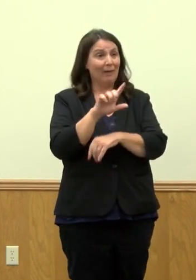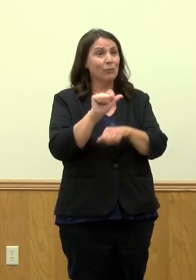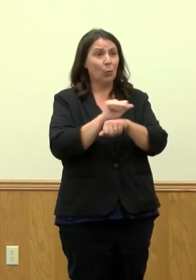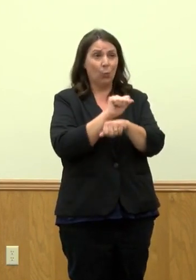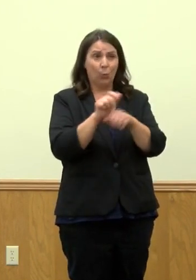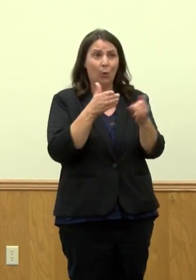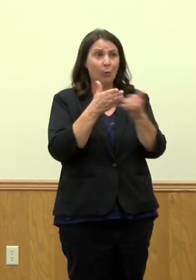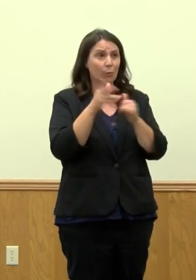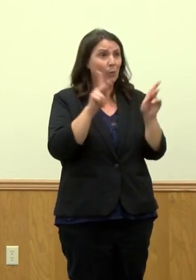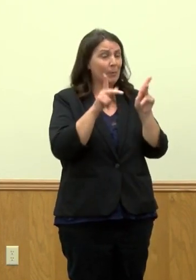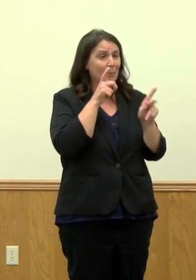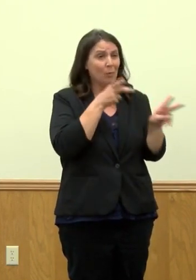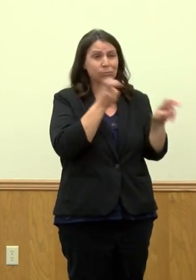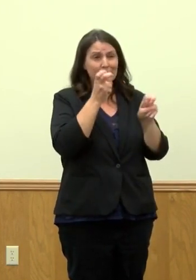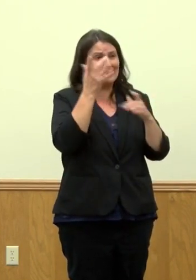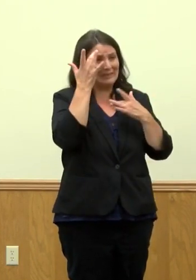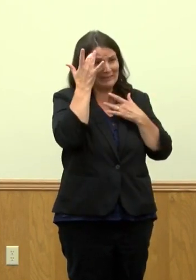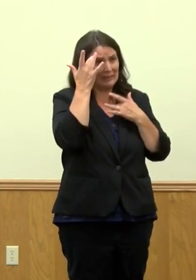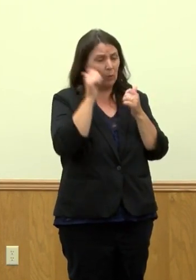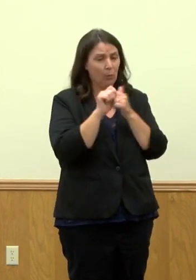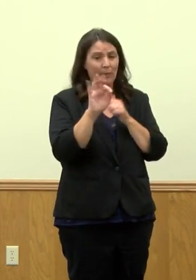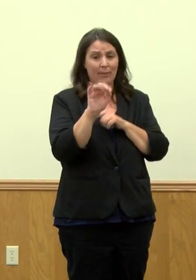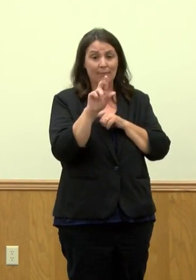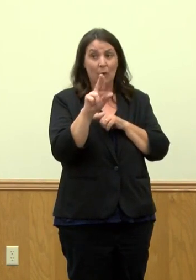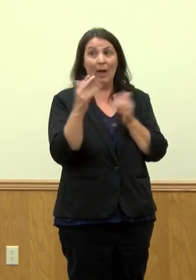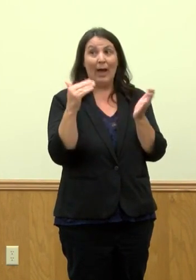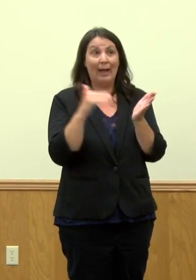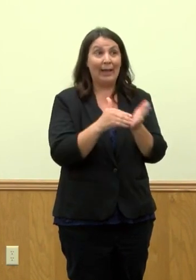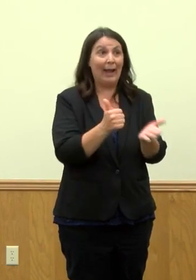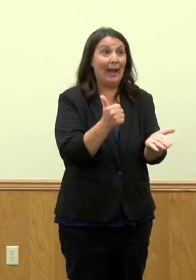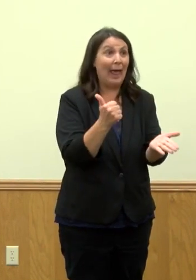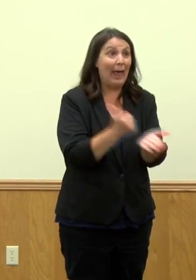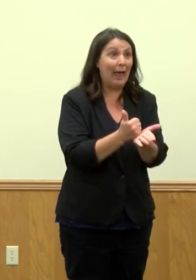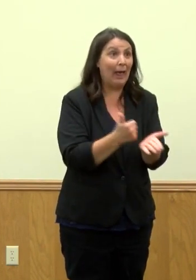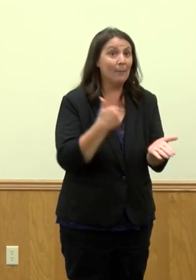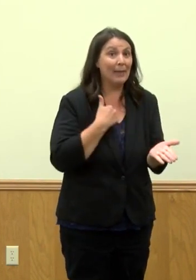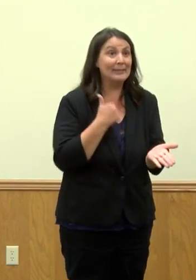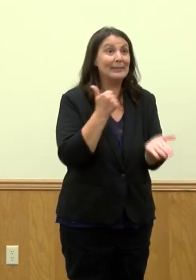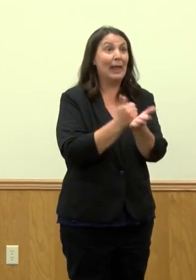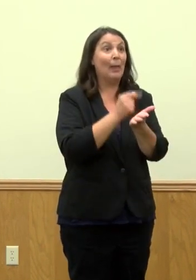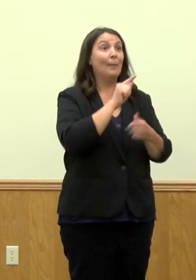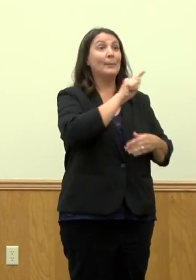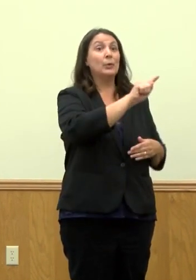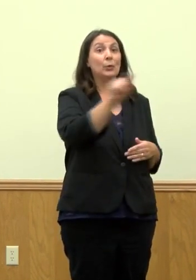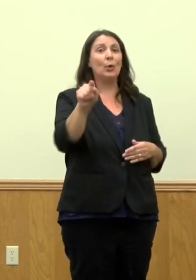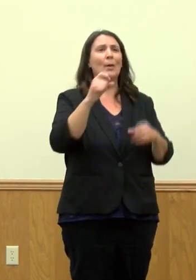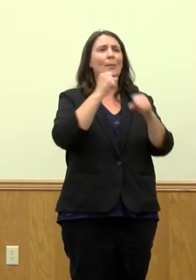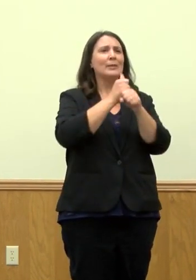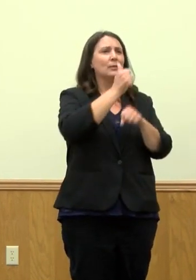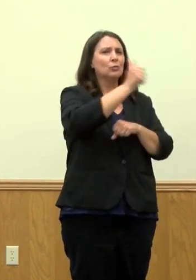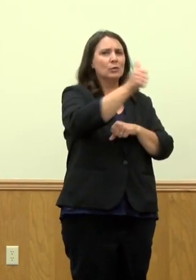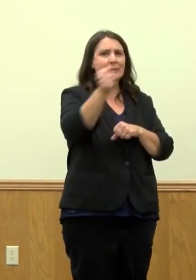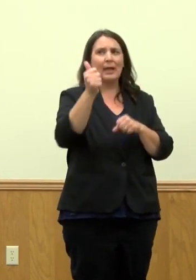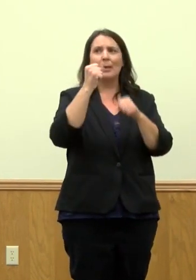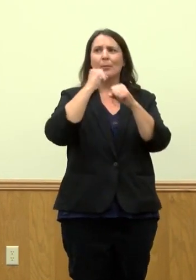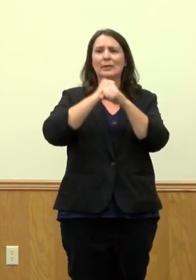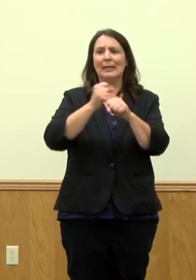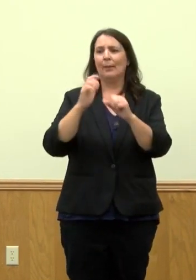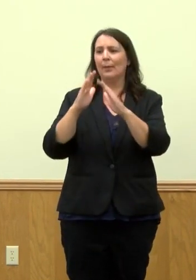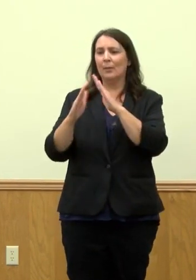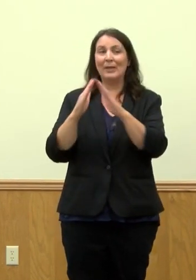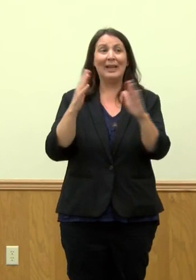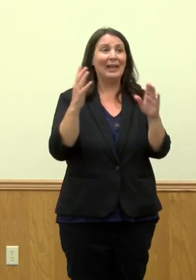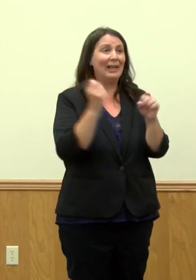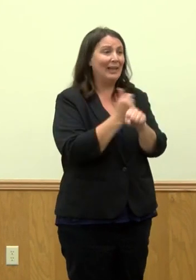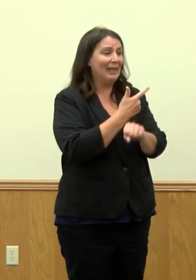So if you wanted to help us out again, make sure you get your flu vaccine. It protects yourself, it protects your neighbors, your community, those that are not